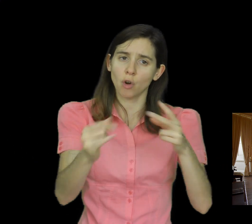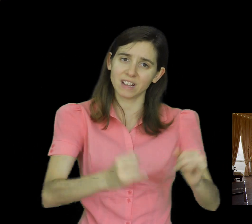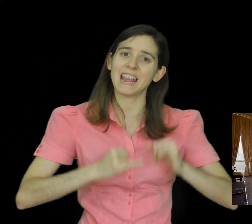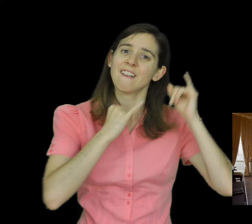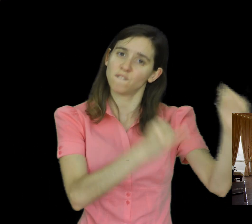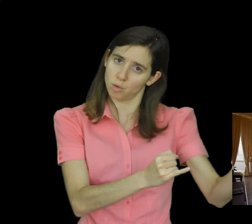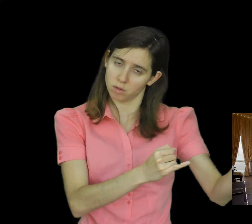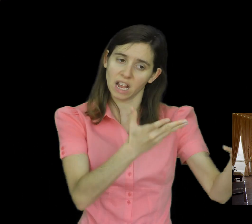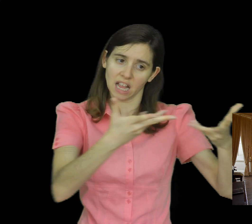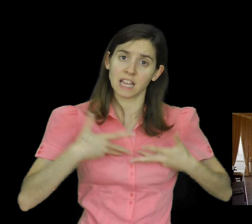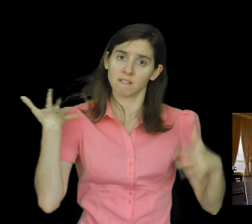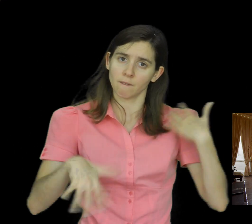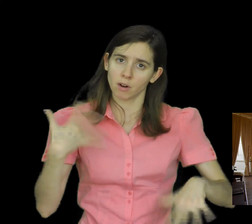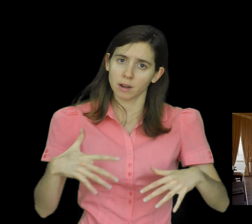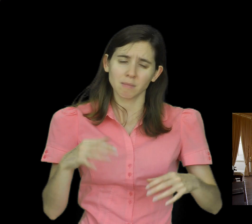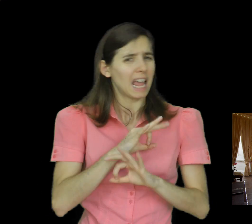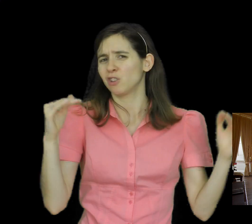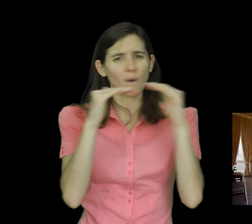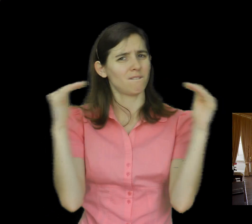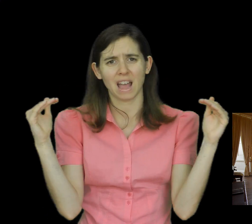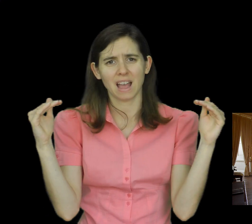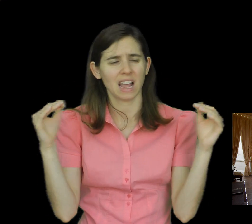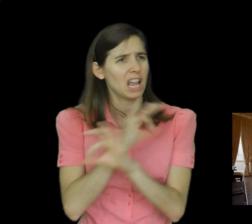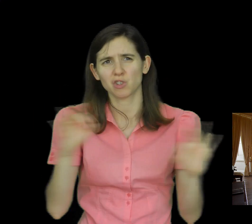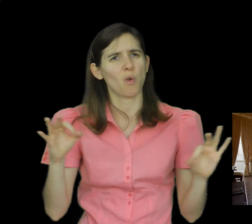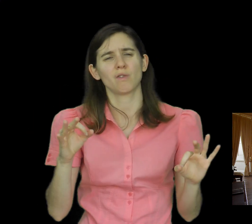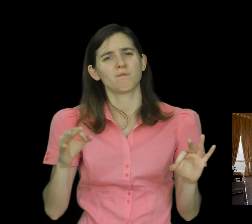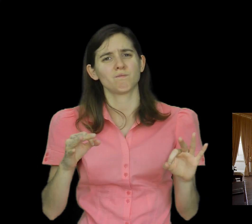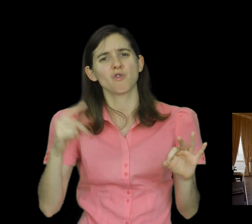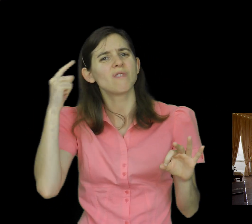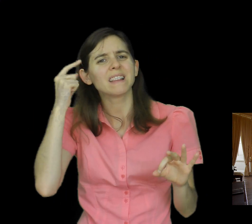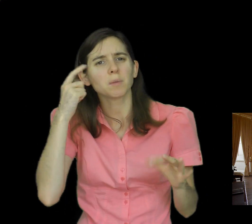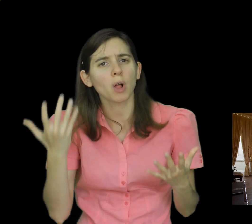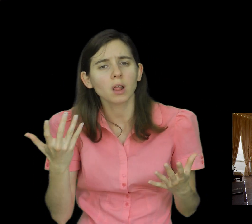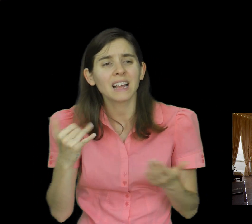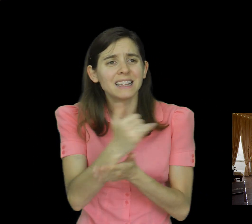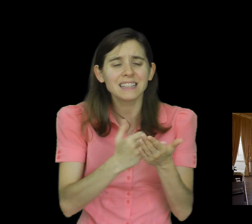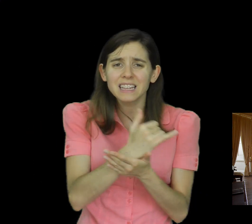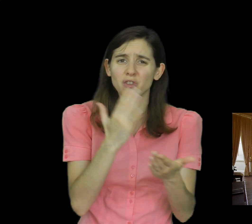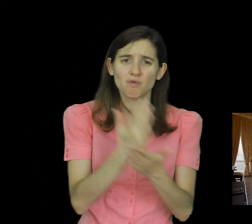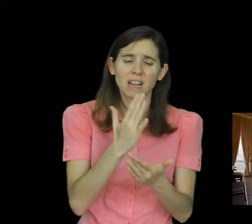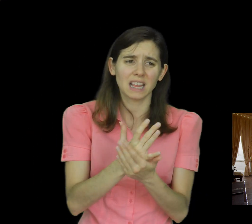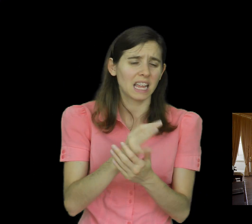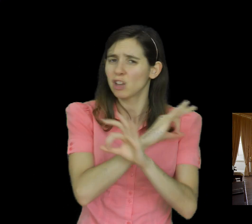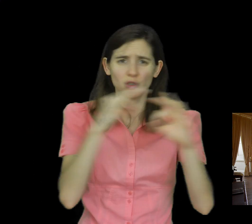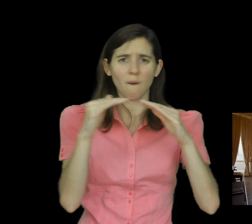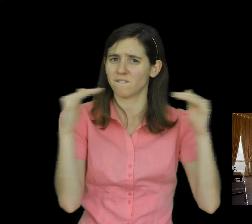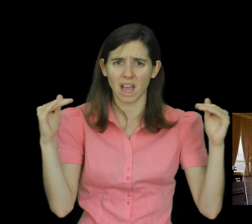6. It's not fair. It's not even reasonable. Sin is, by definition, unfair, unjust,